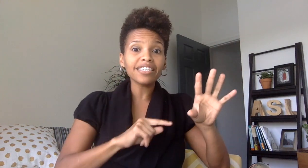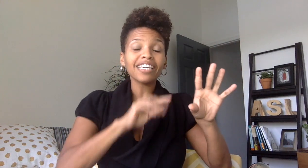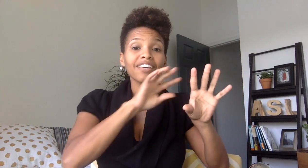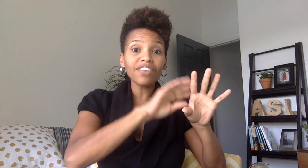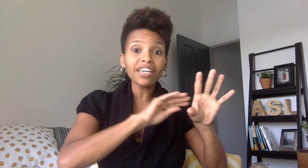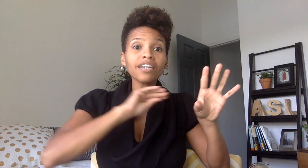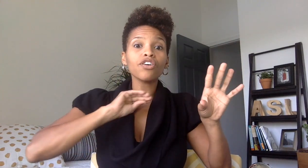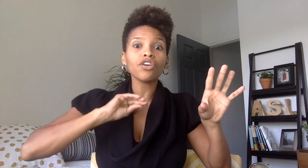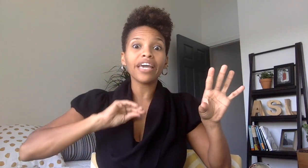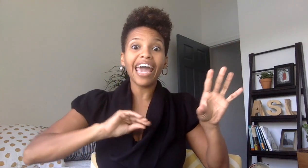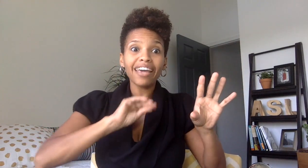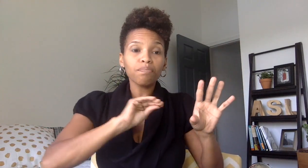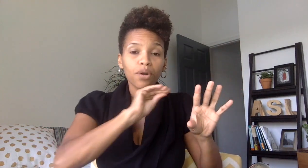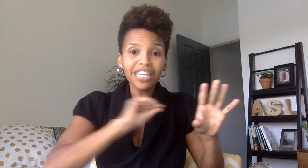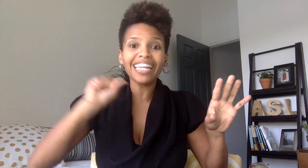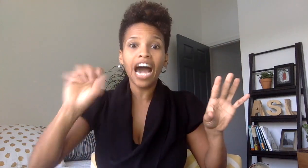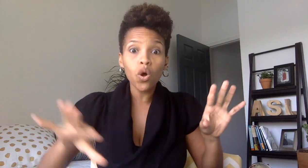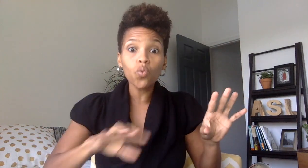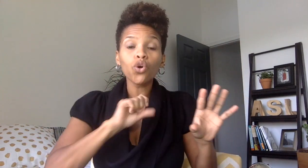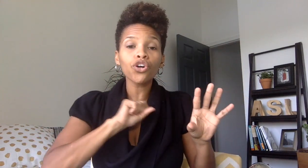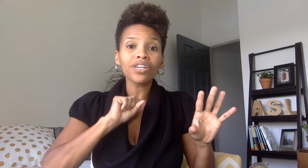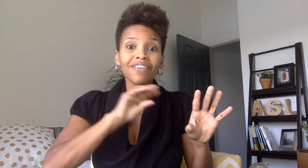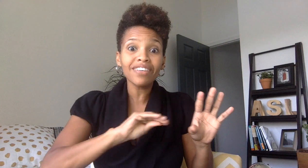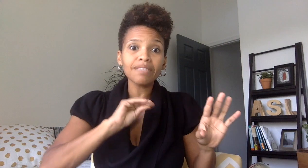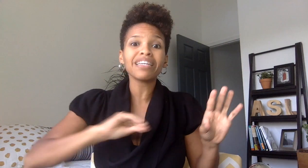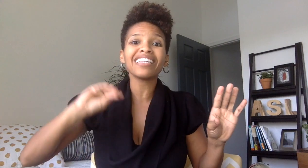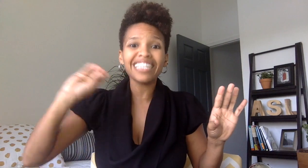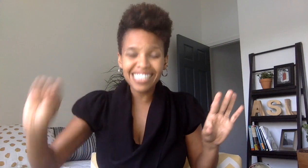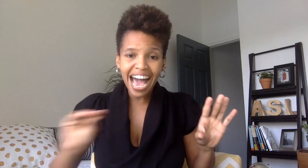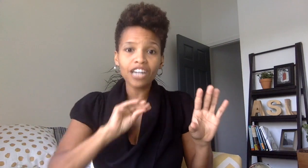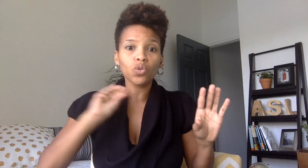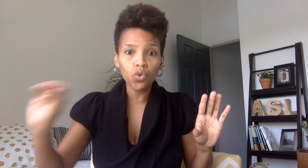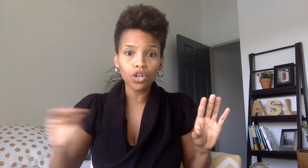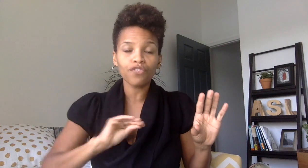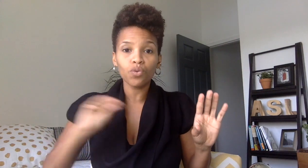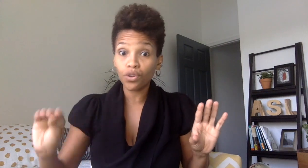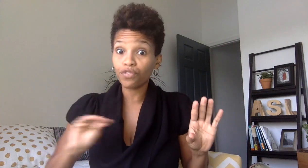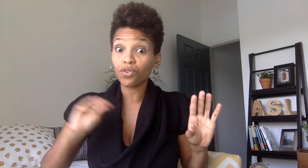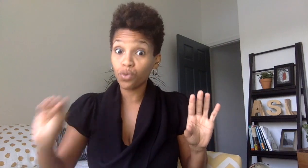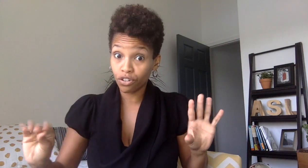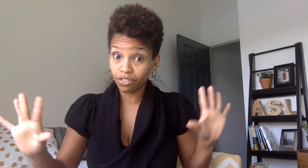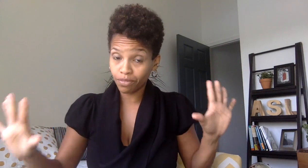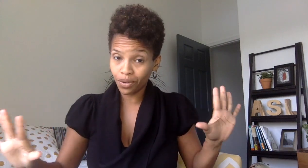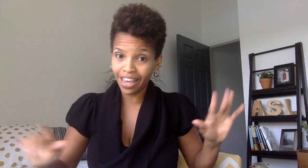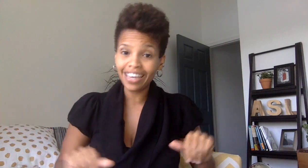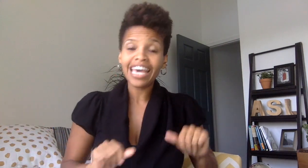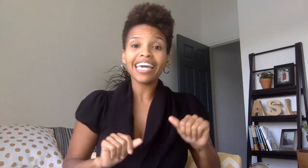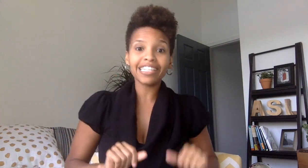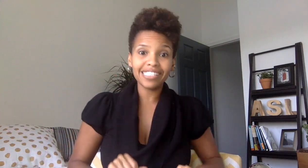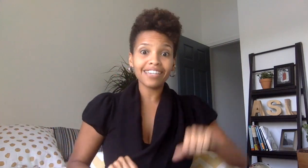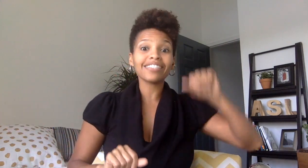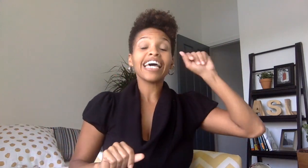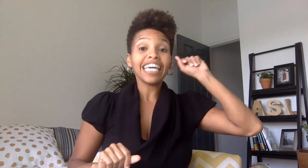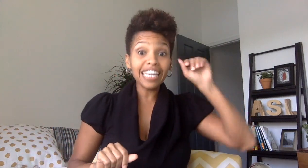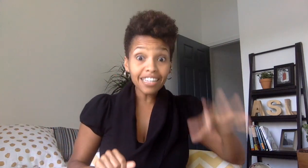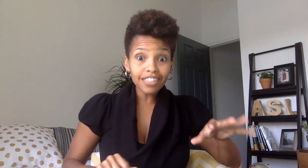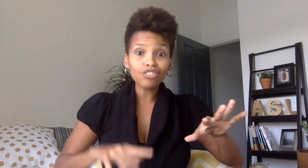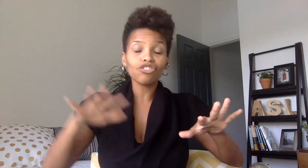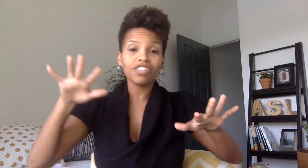giving it and putting it out word giving somebody the exact word for word for word okay it says English to